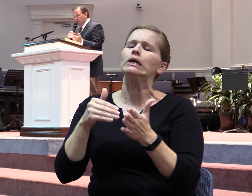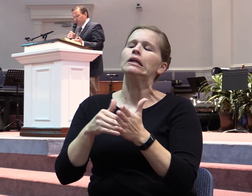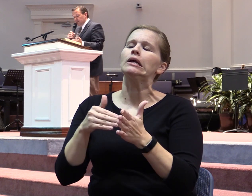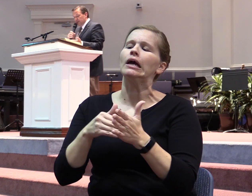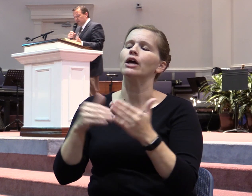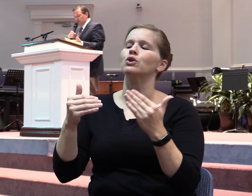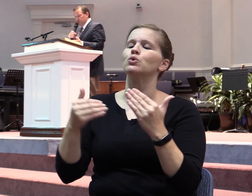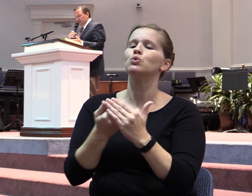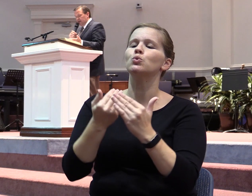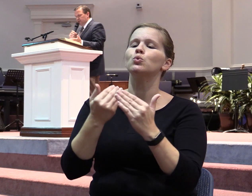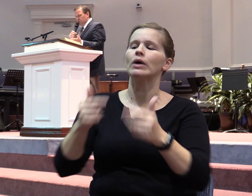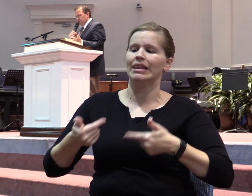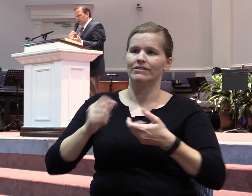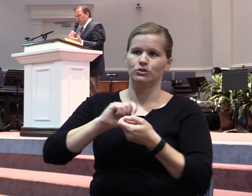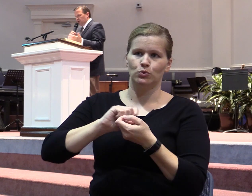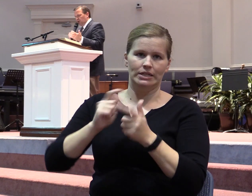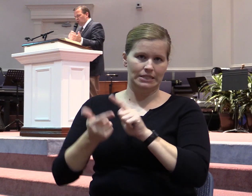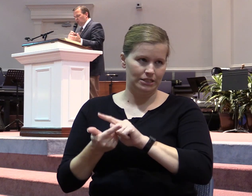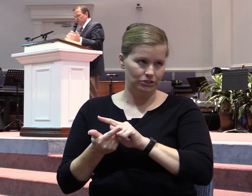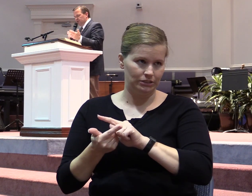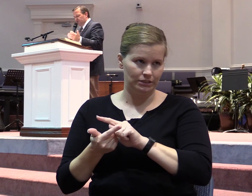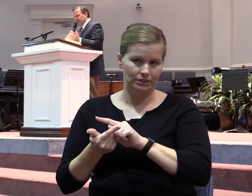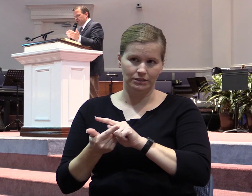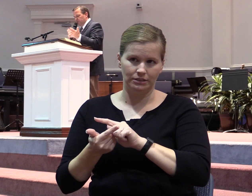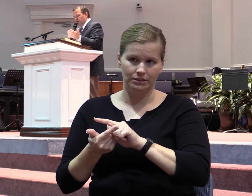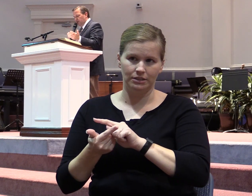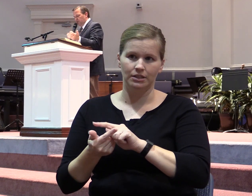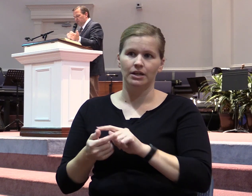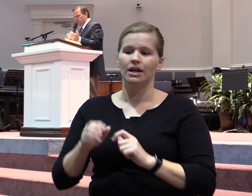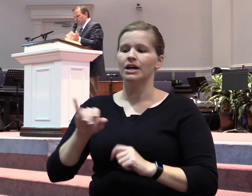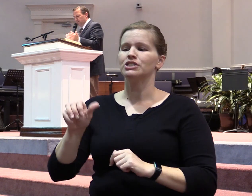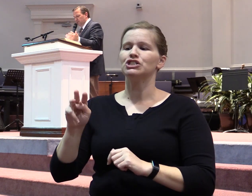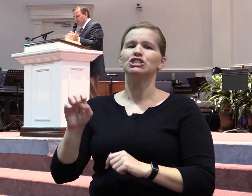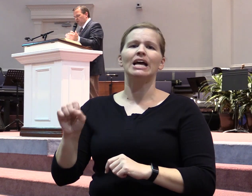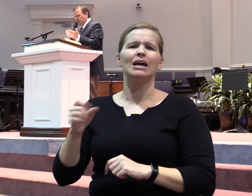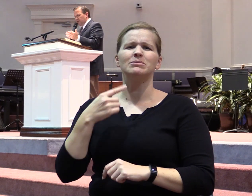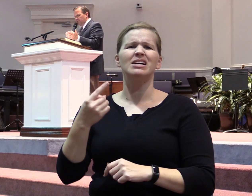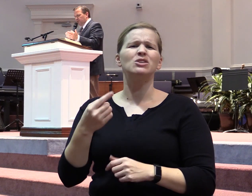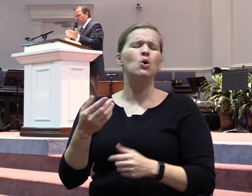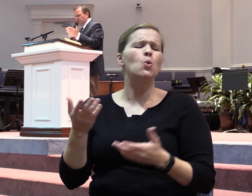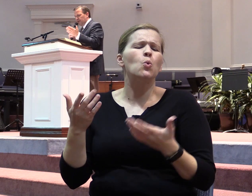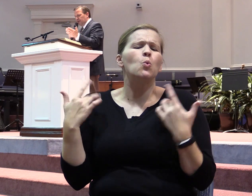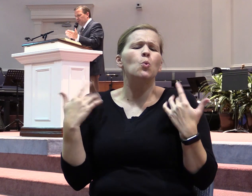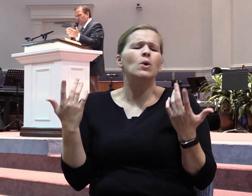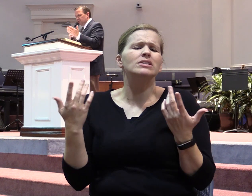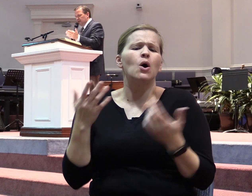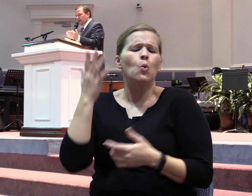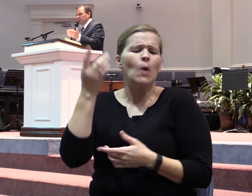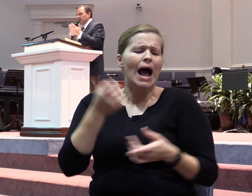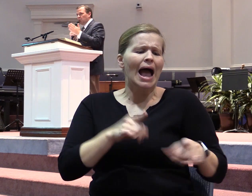Living Translation. He says, is causing the quarrels and fights among you? Don't they come from the evil desires at